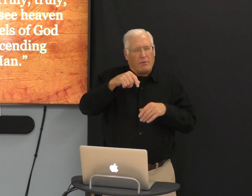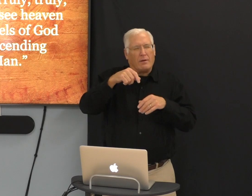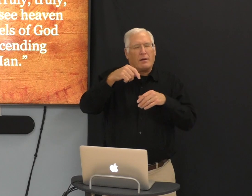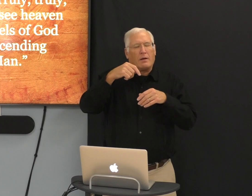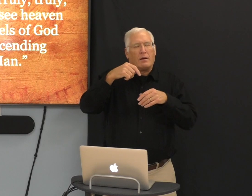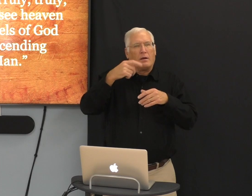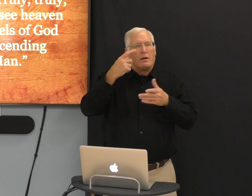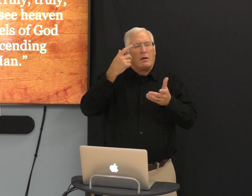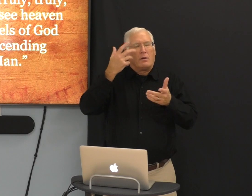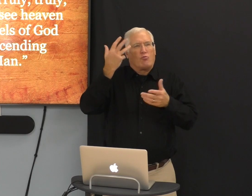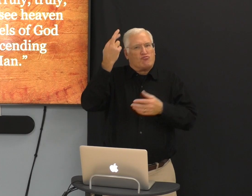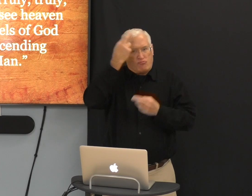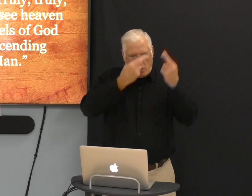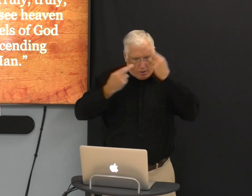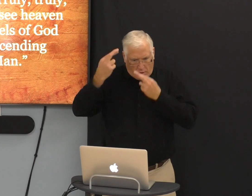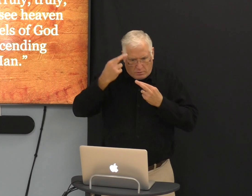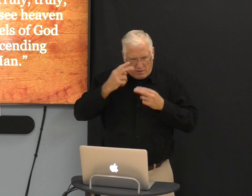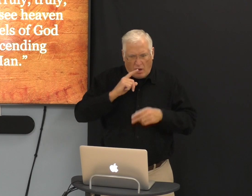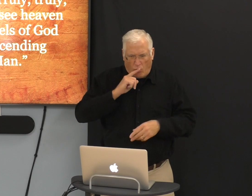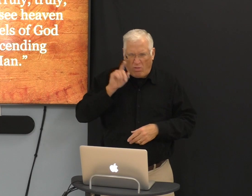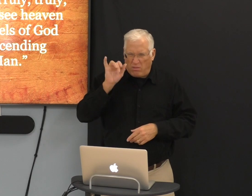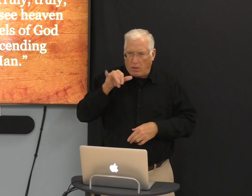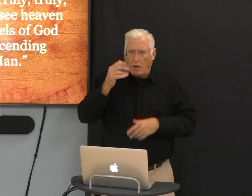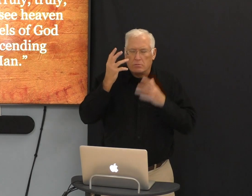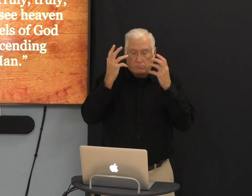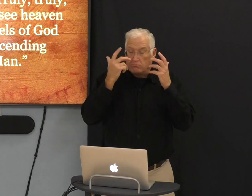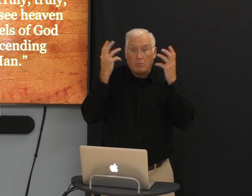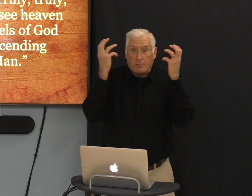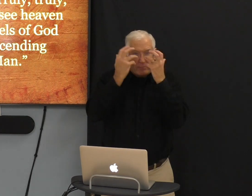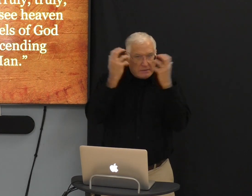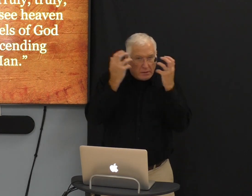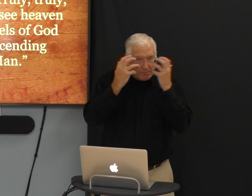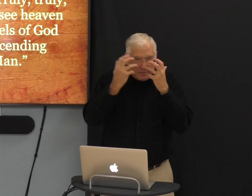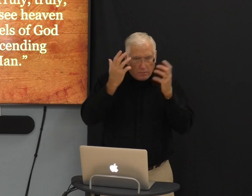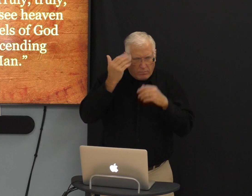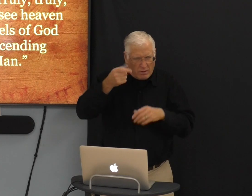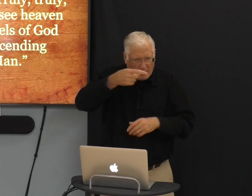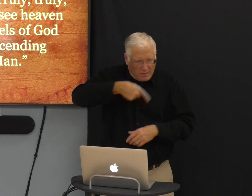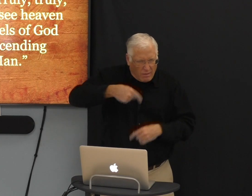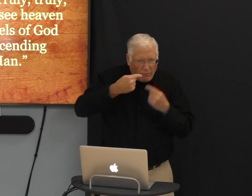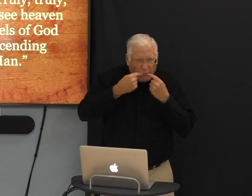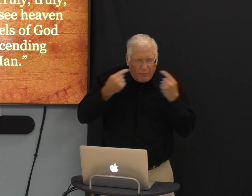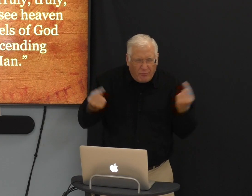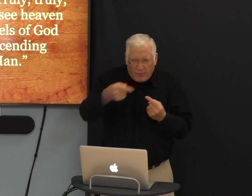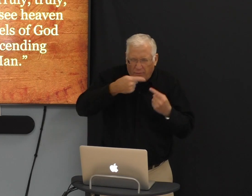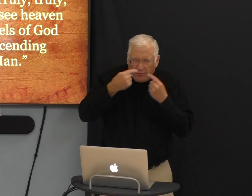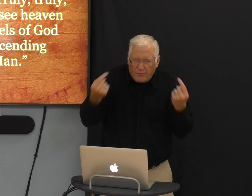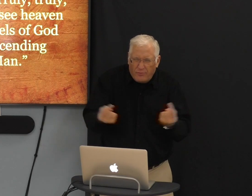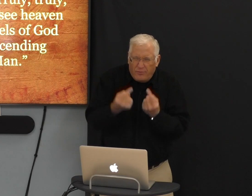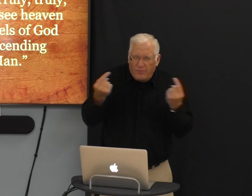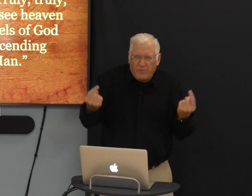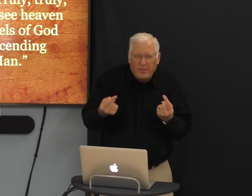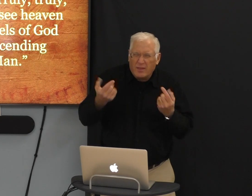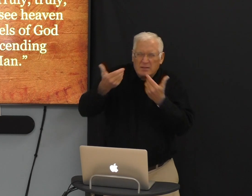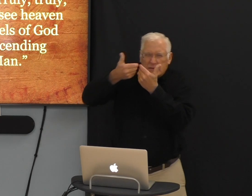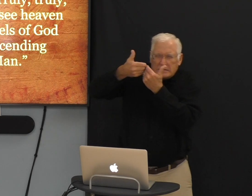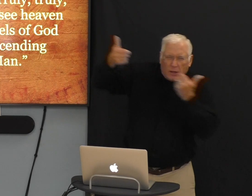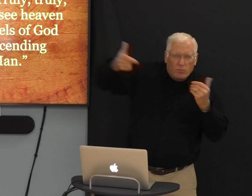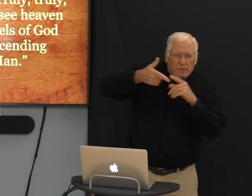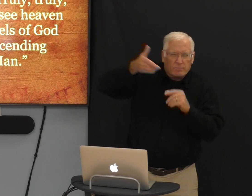But do we really know that? Do we know how amazing that is because of